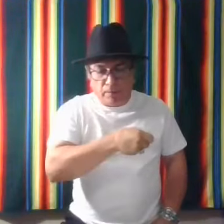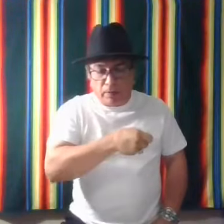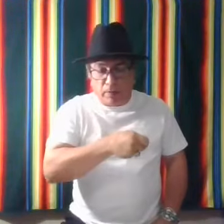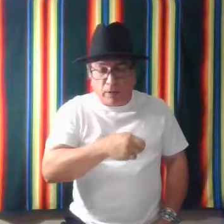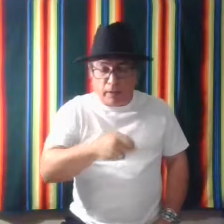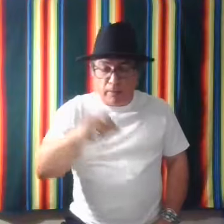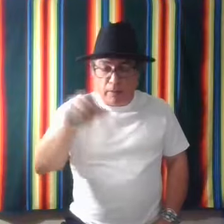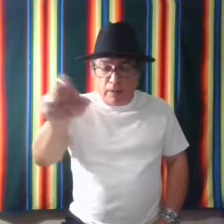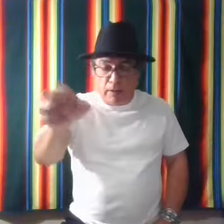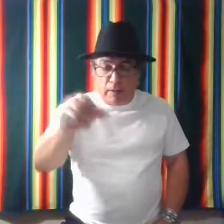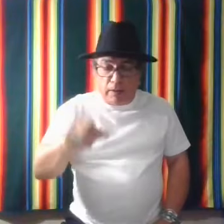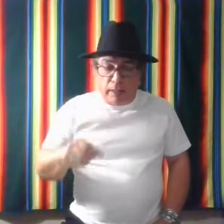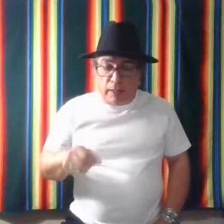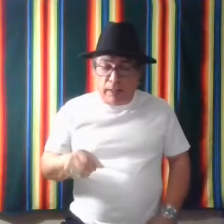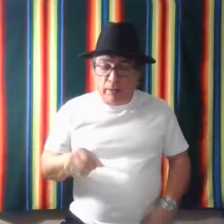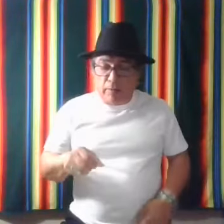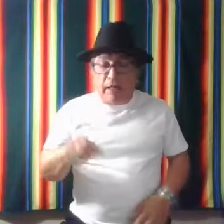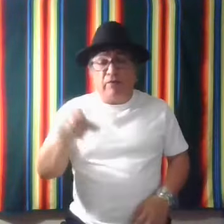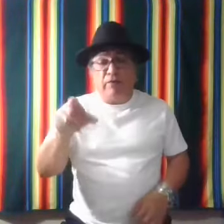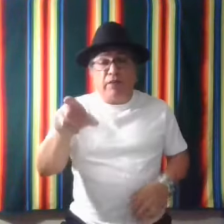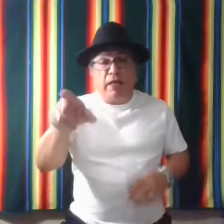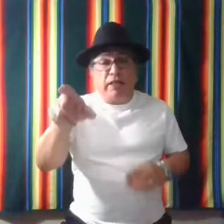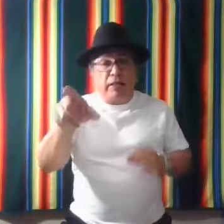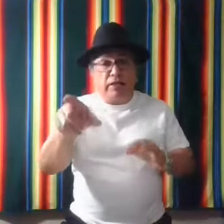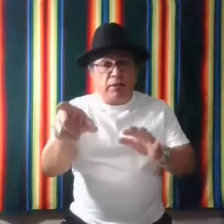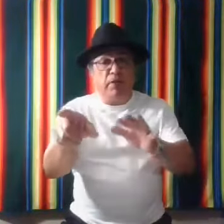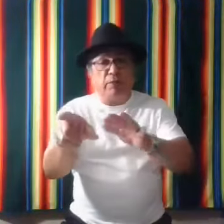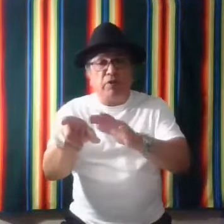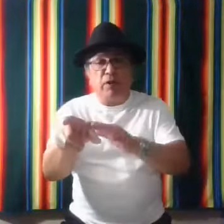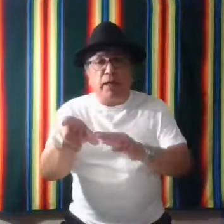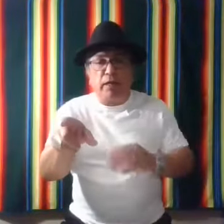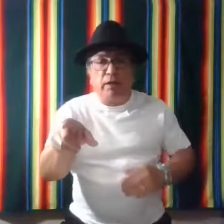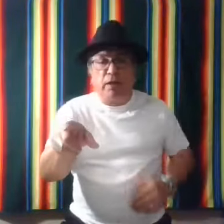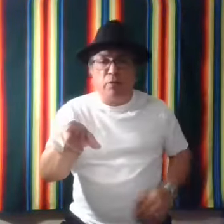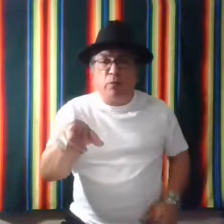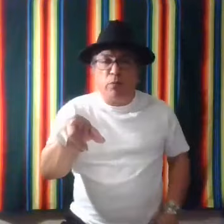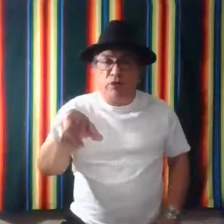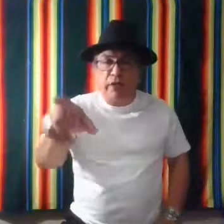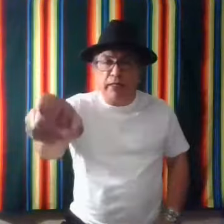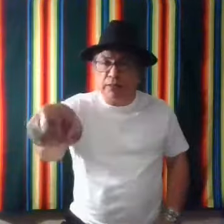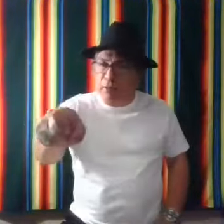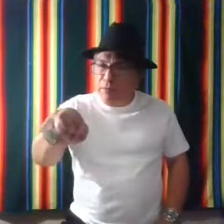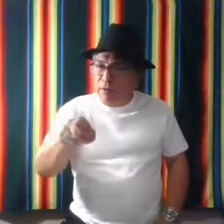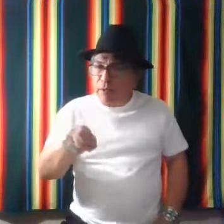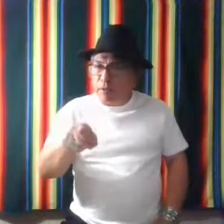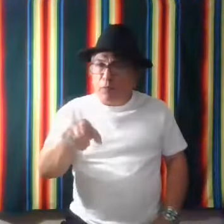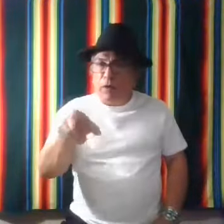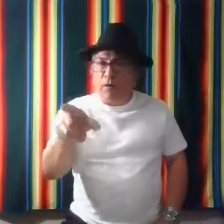Okay. And that sign can sometimes look like, uh, when you're taking something, well,